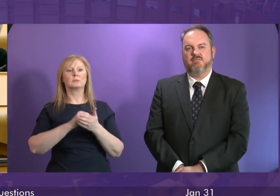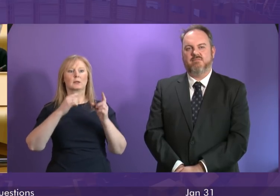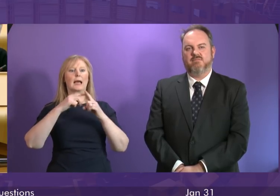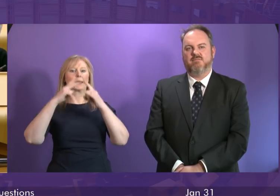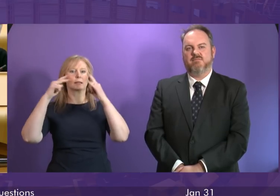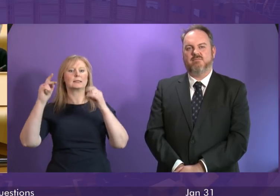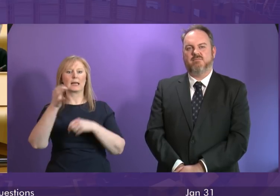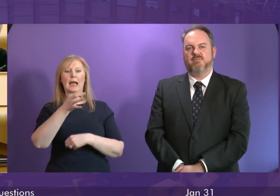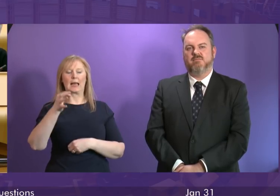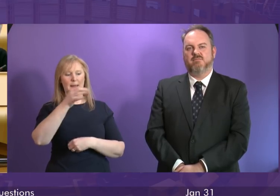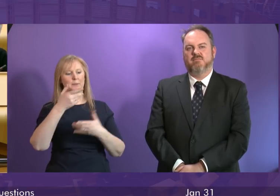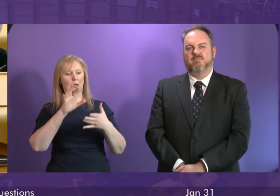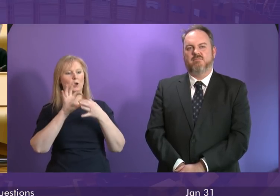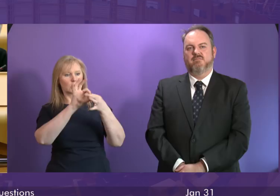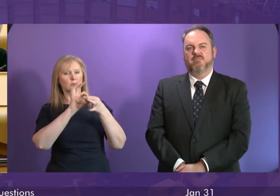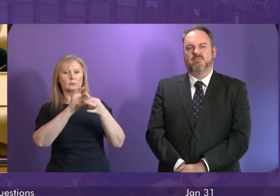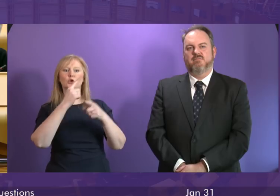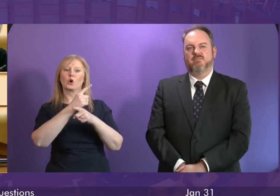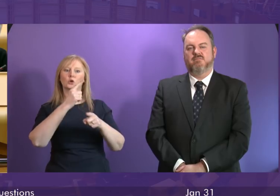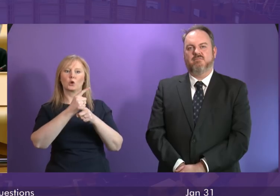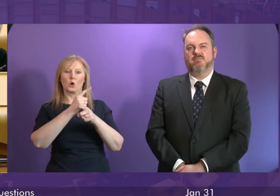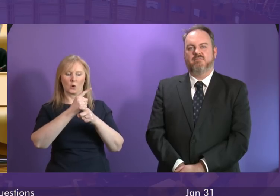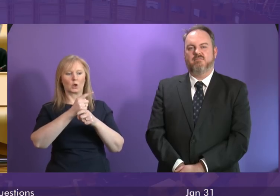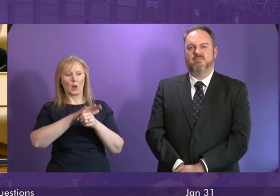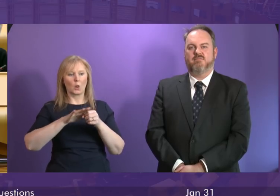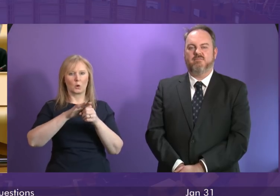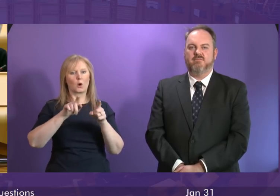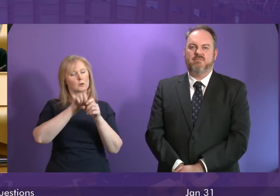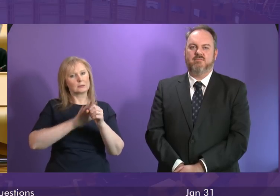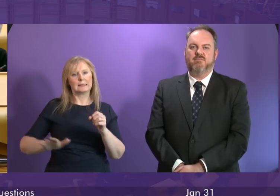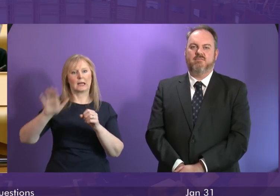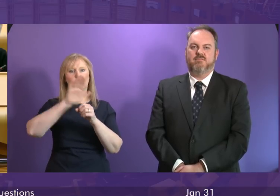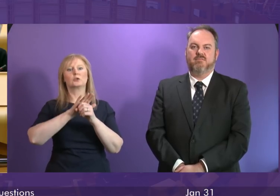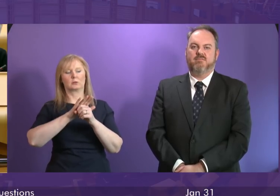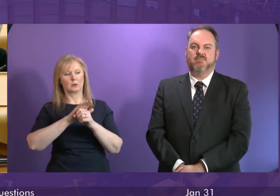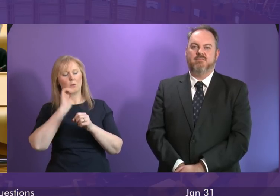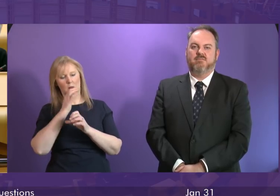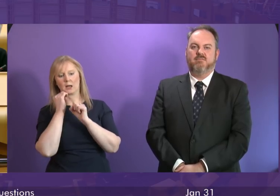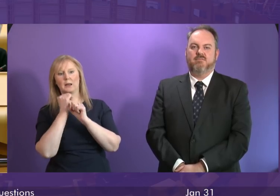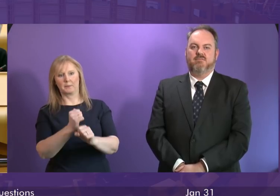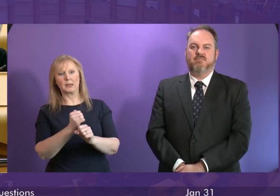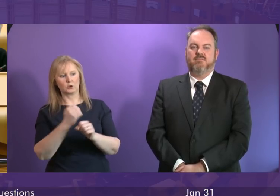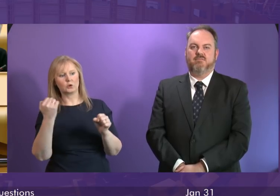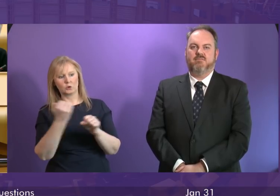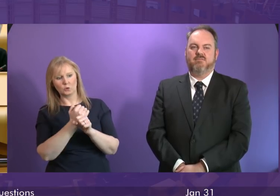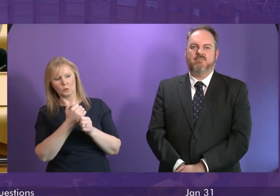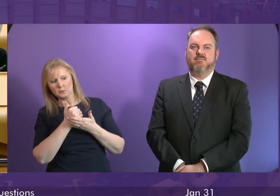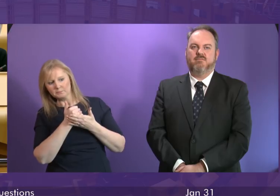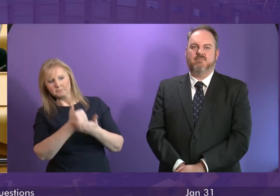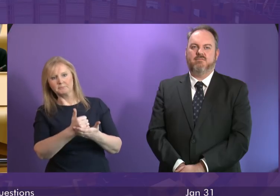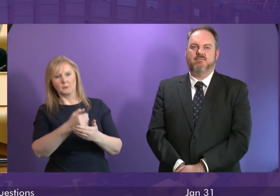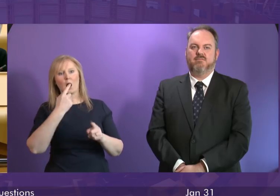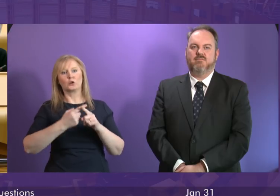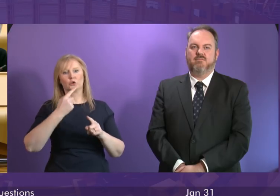is already in direct contact with Tok Tok both at local and at national level and we are committed to doing everything possible to address this situation